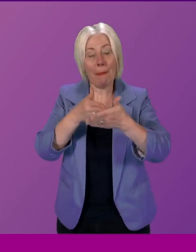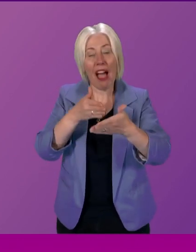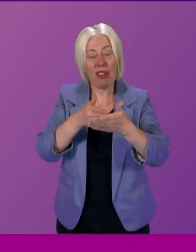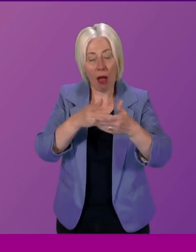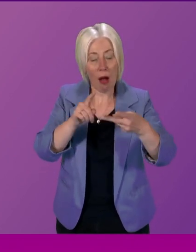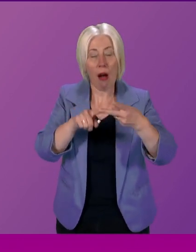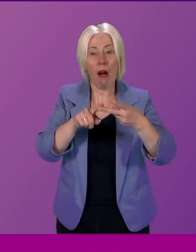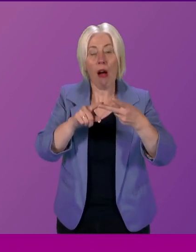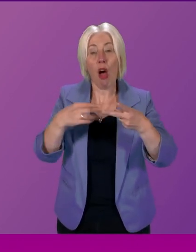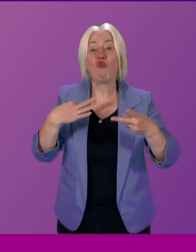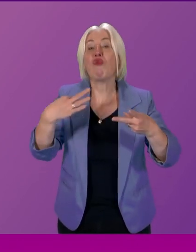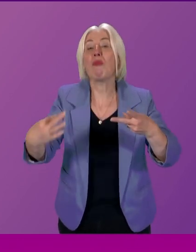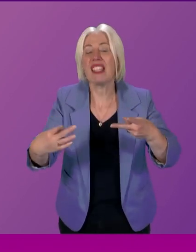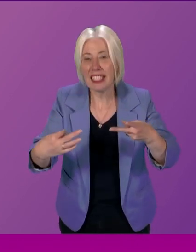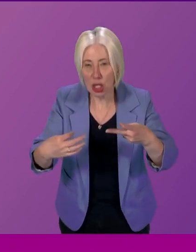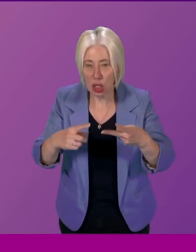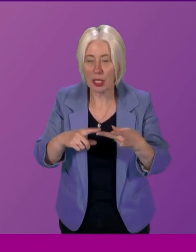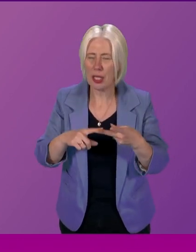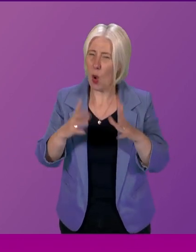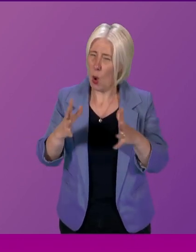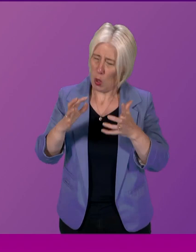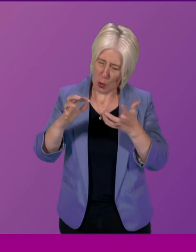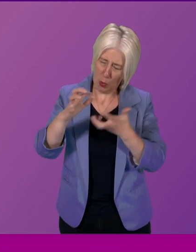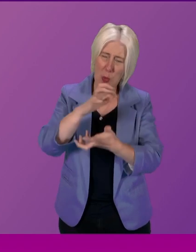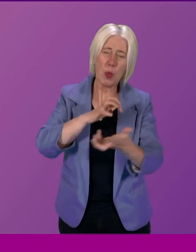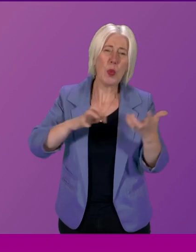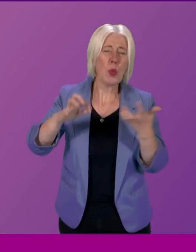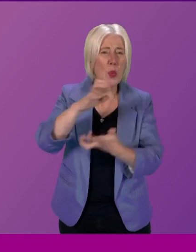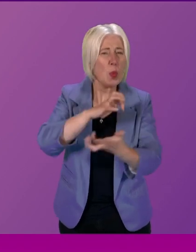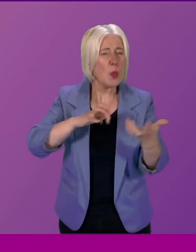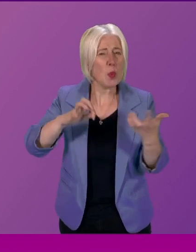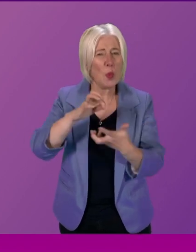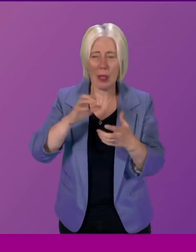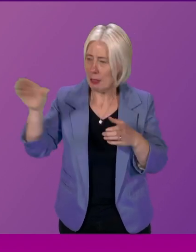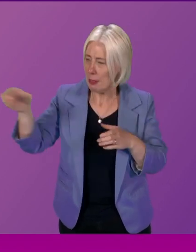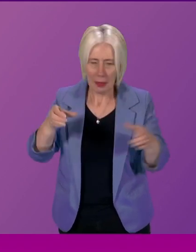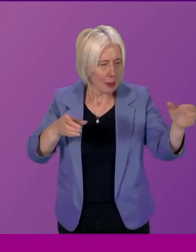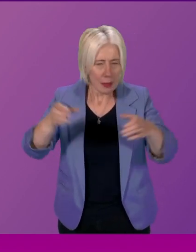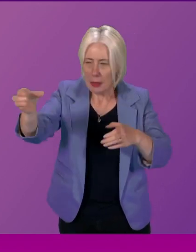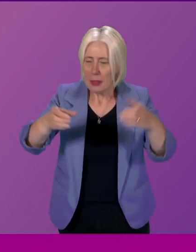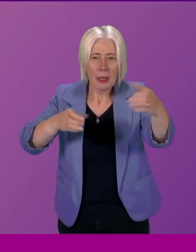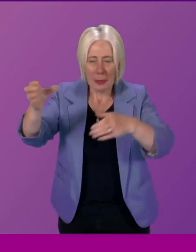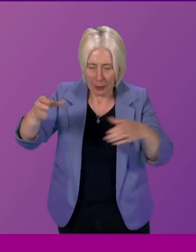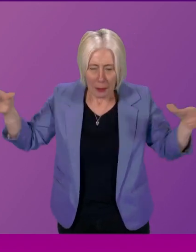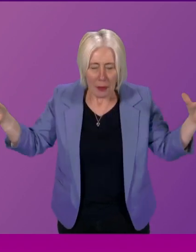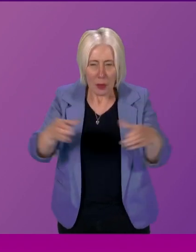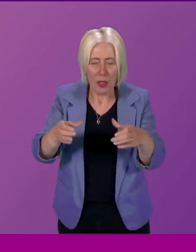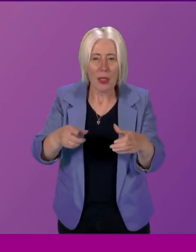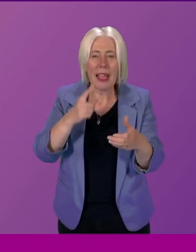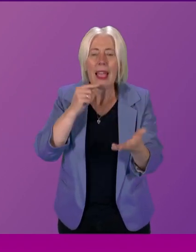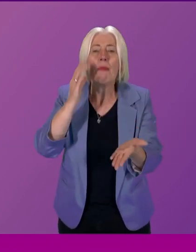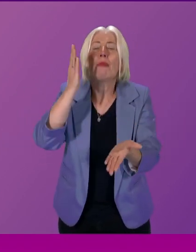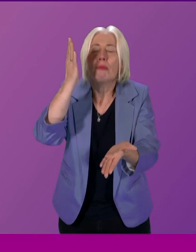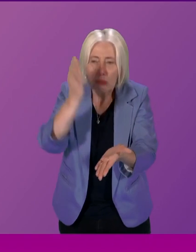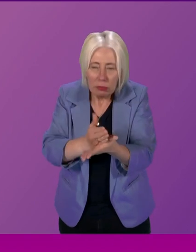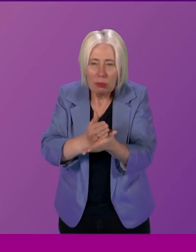representation and there's considerable complexity in getting together a group any group that can genuinely be